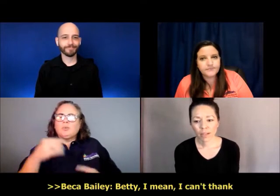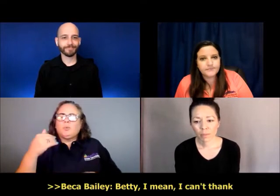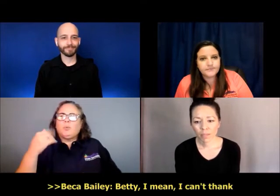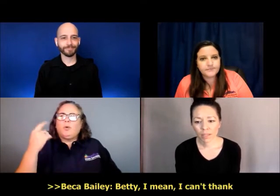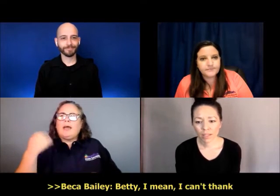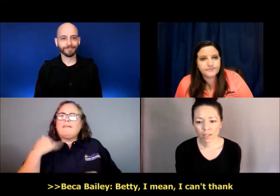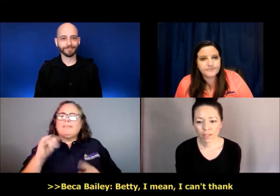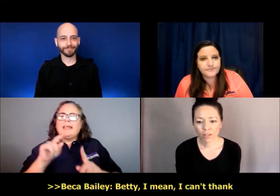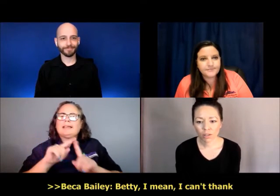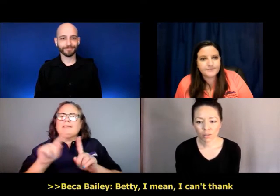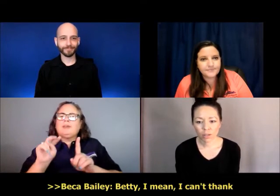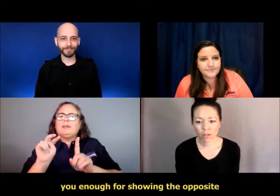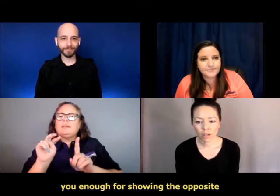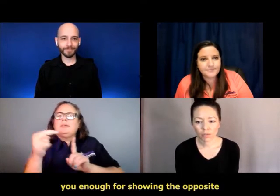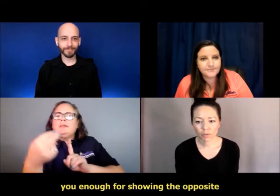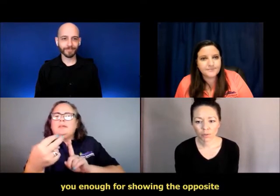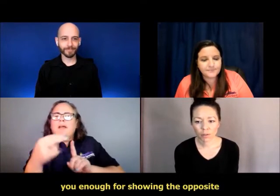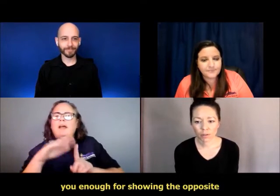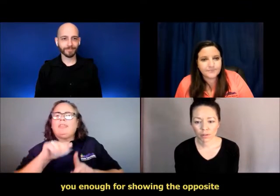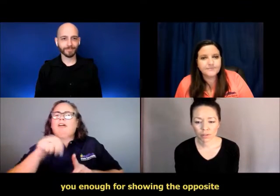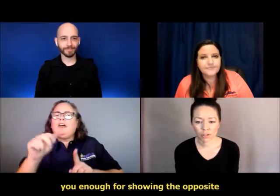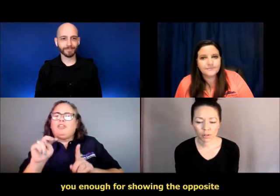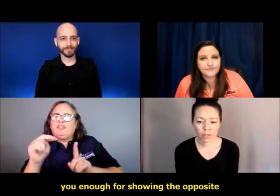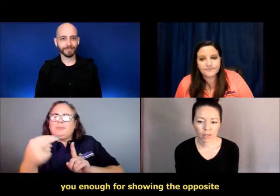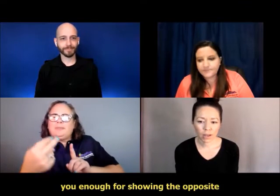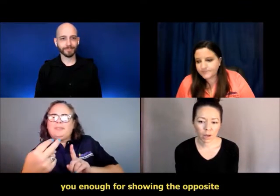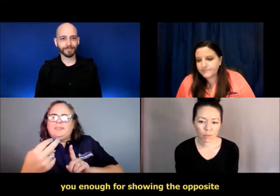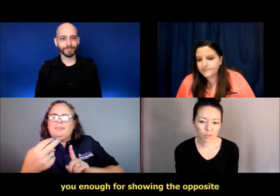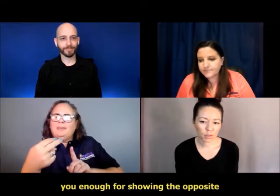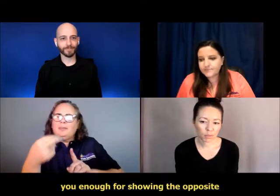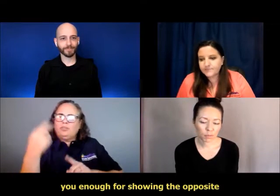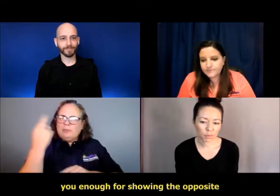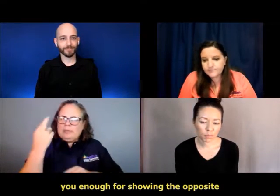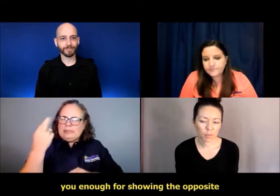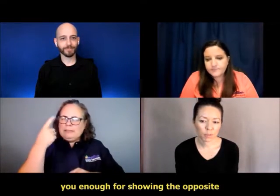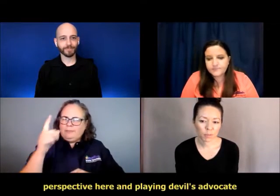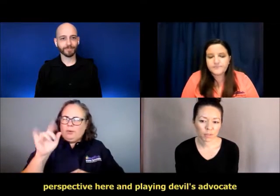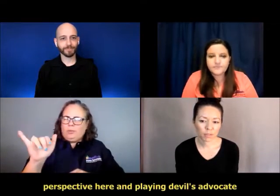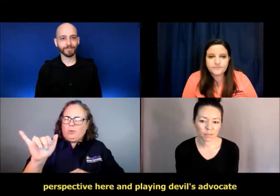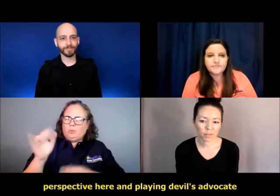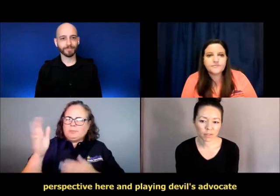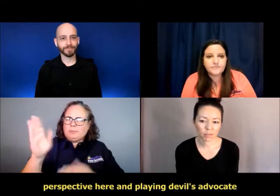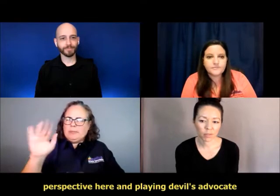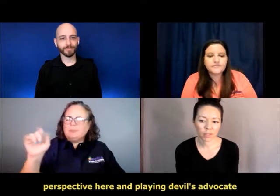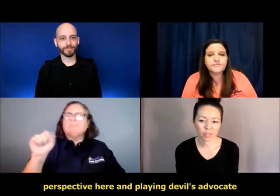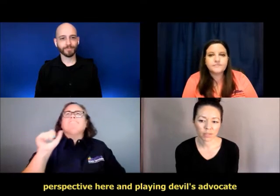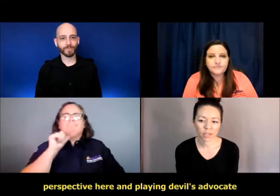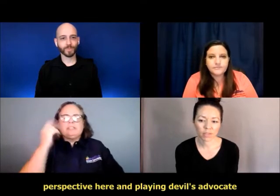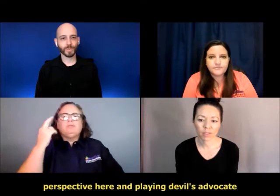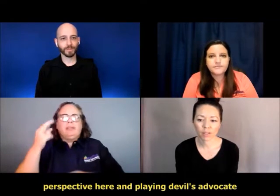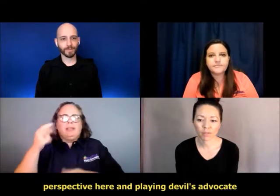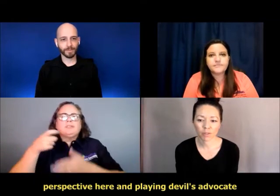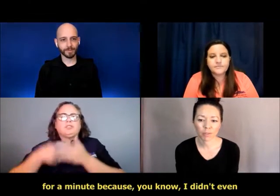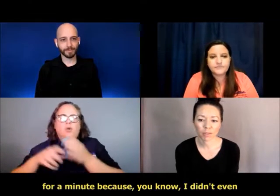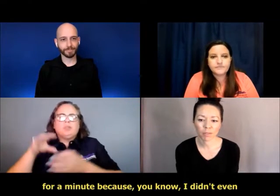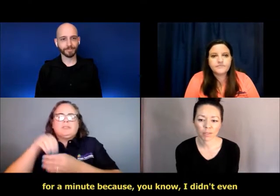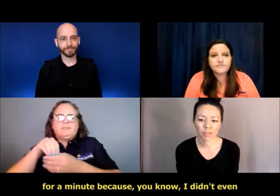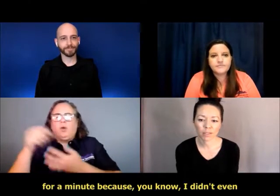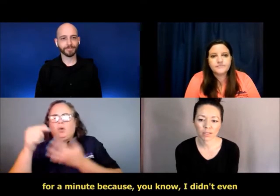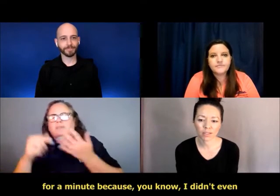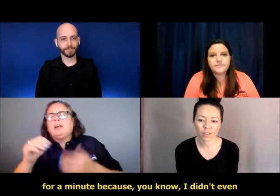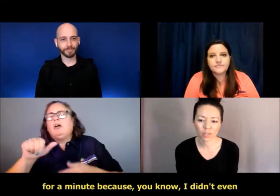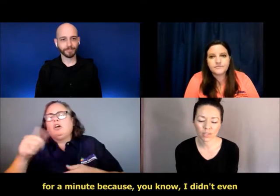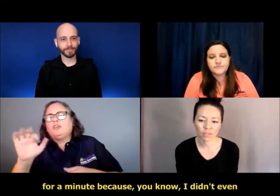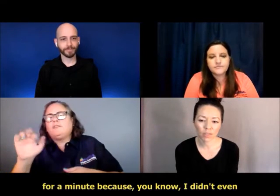But yeah, I mean, I can't thank you enough for showing that opposite perspective here and playing devil's advocate for a minute.